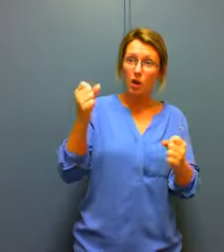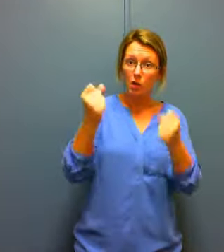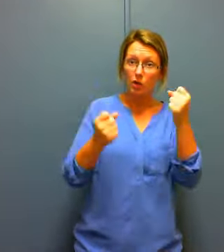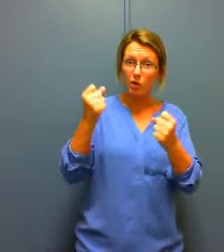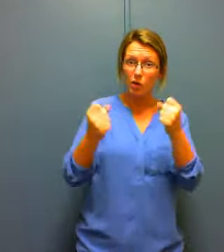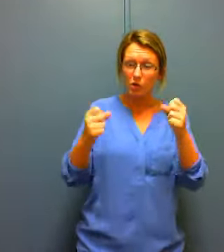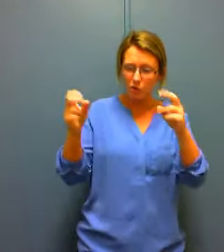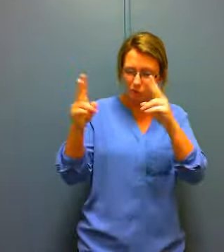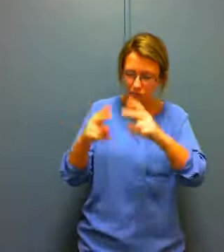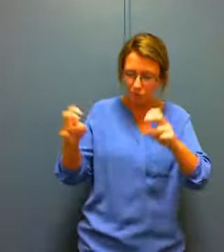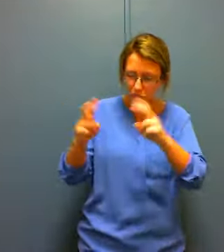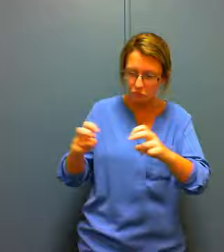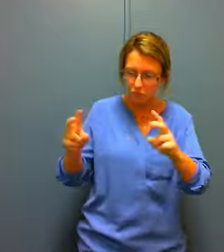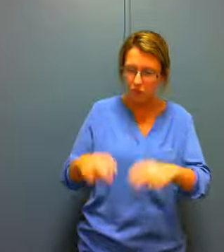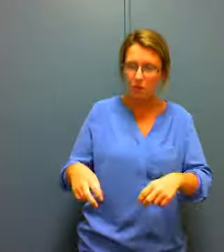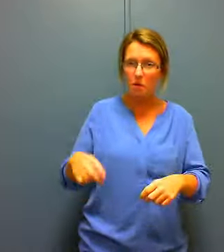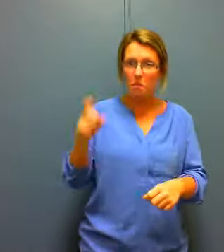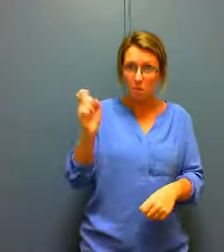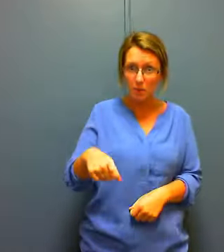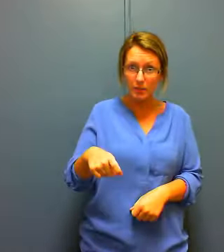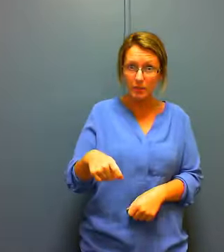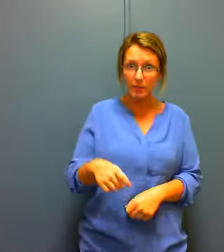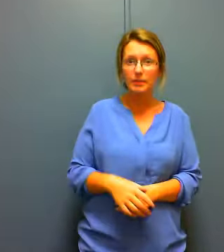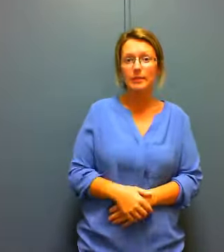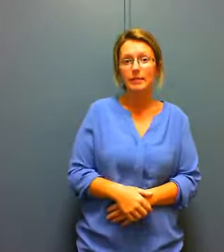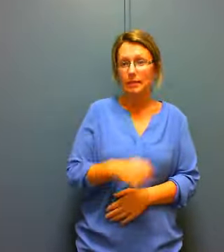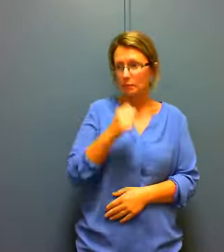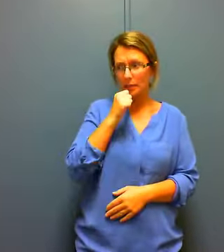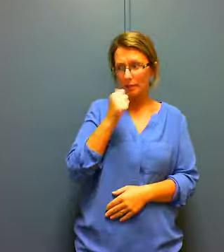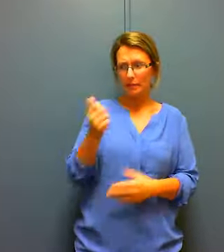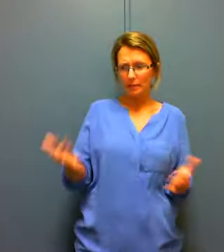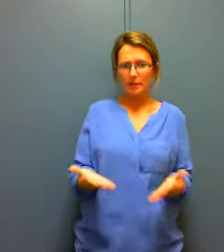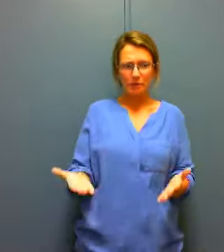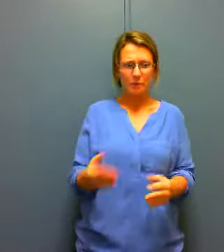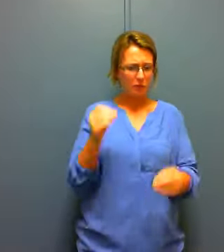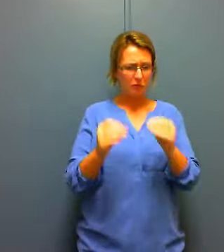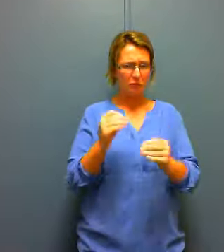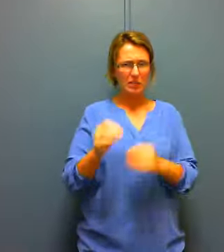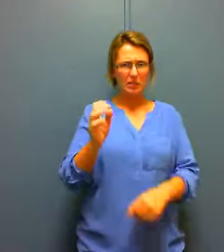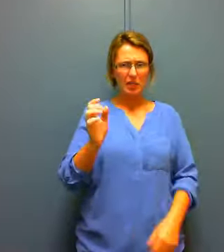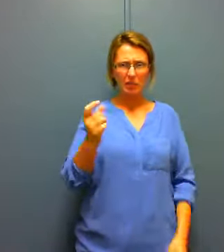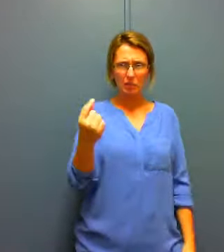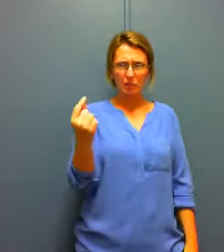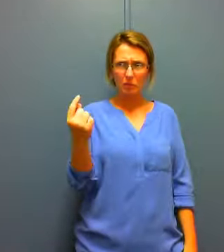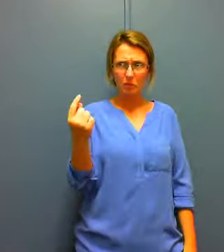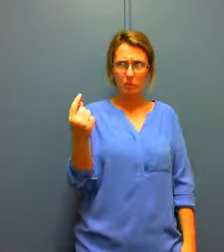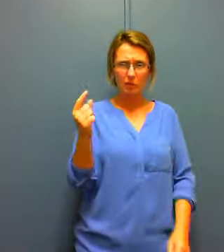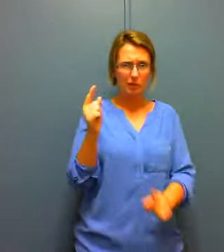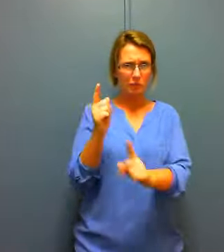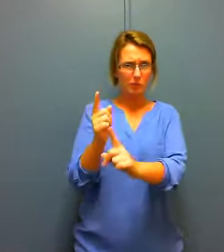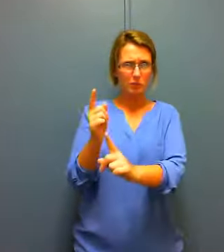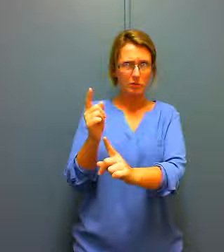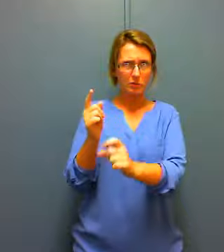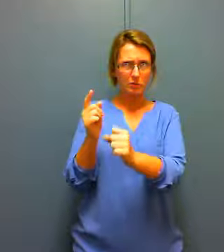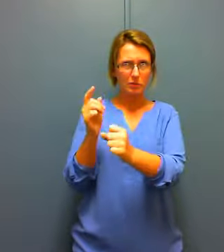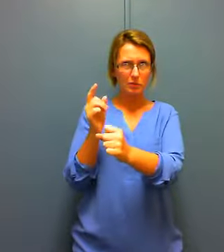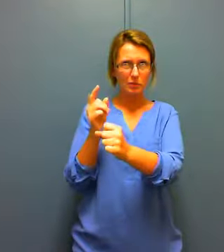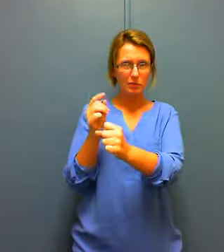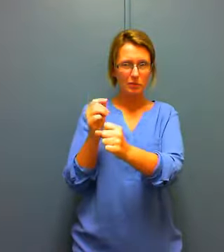it depends on the area but like have you had I've never heard of a car inspection just do it yourself I mean not here